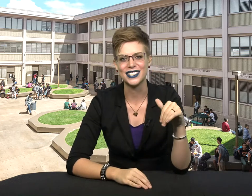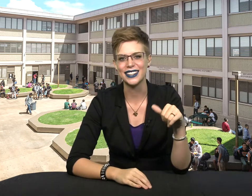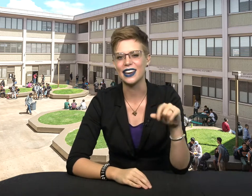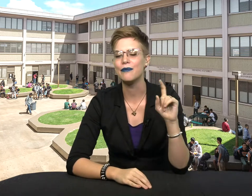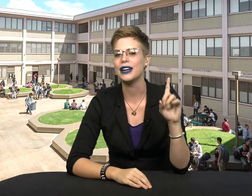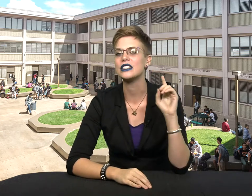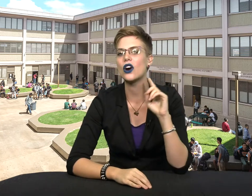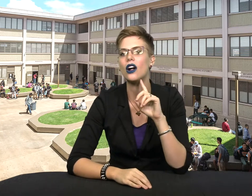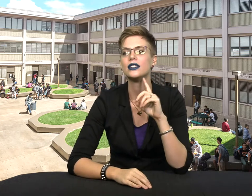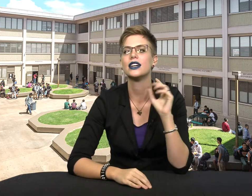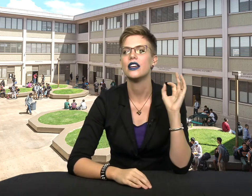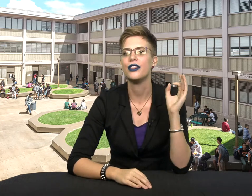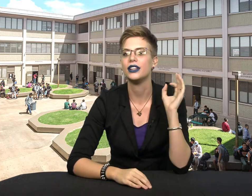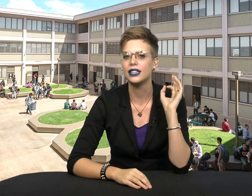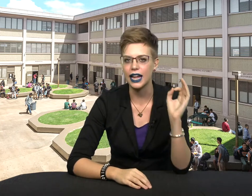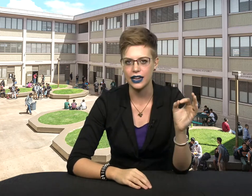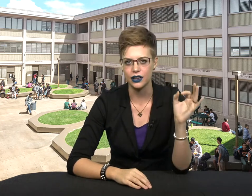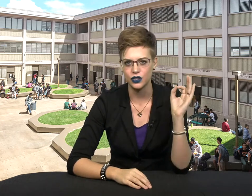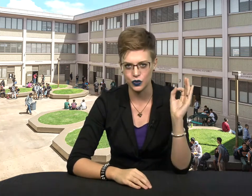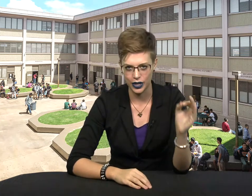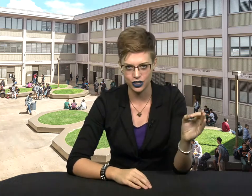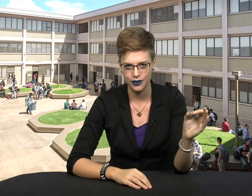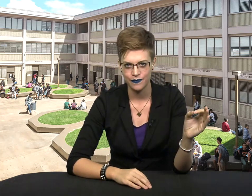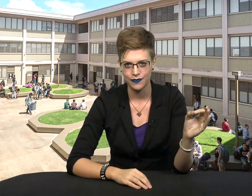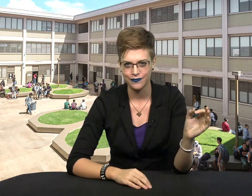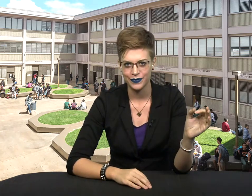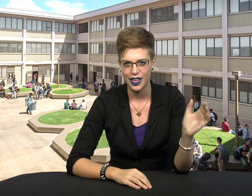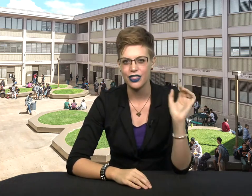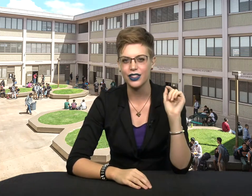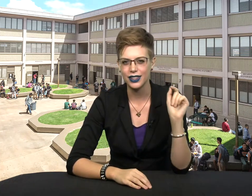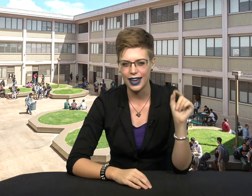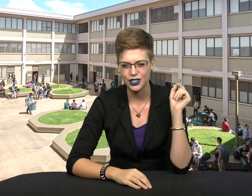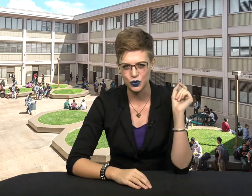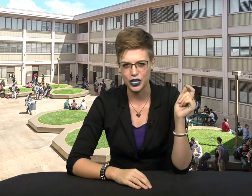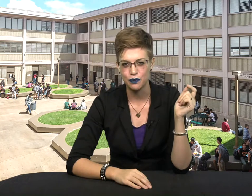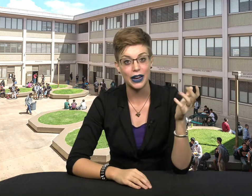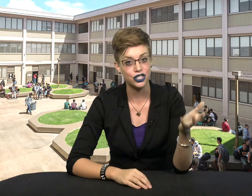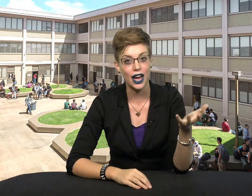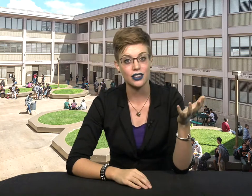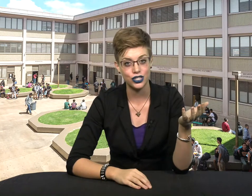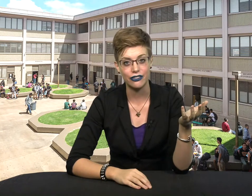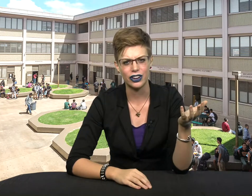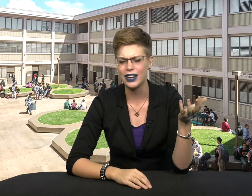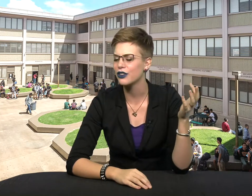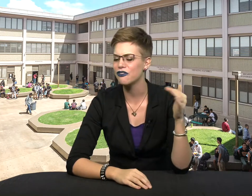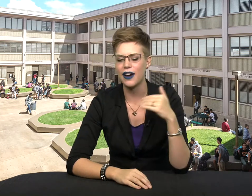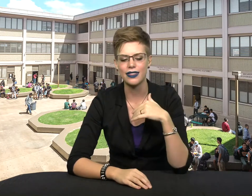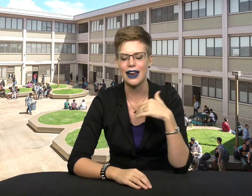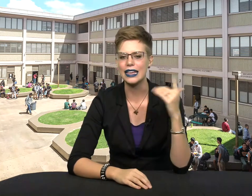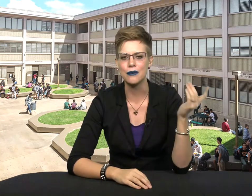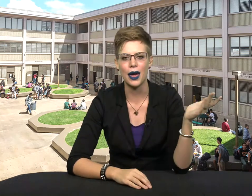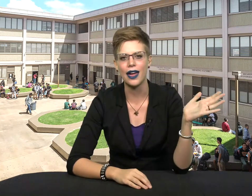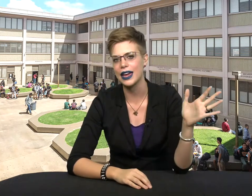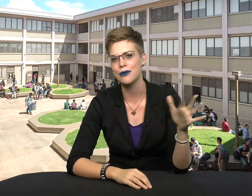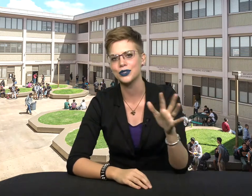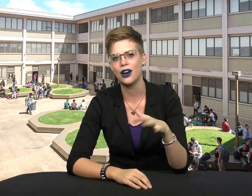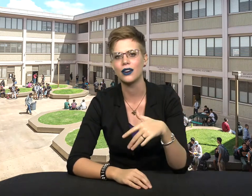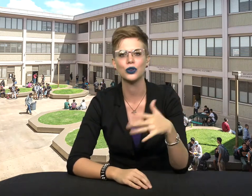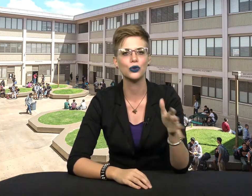see it, but it's called The Like Switch. The Like Switch by Jack Schaefer. And you can find that eBay, Amazon, Google,